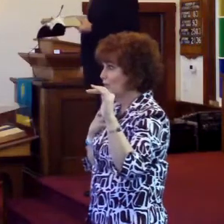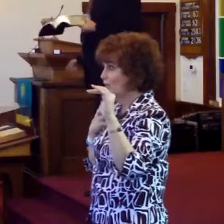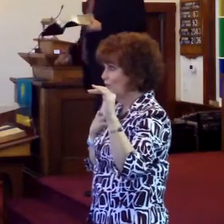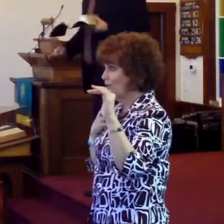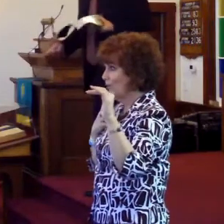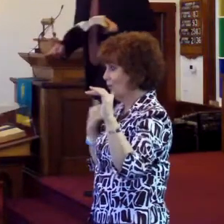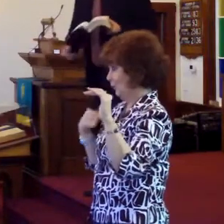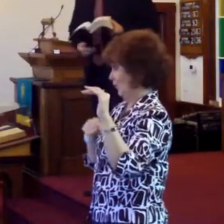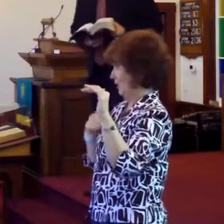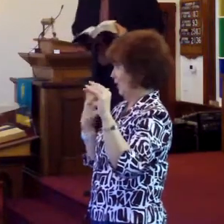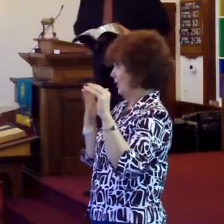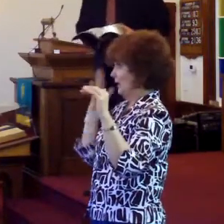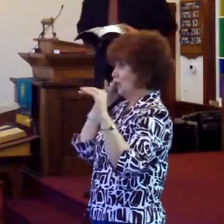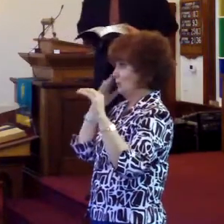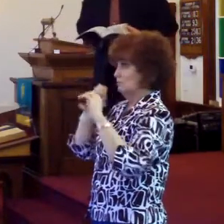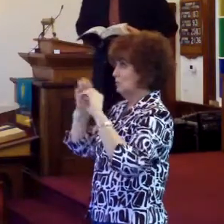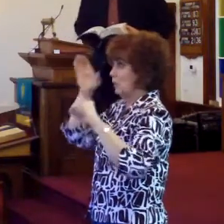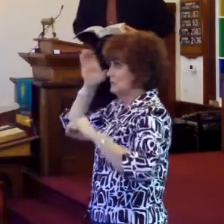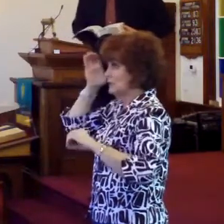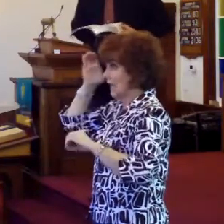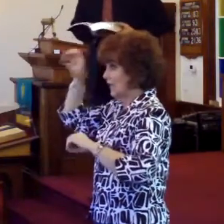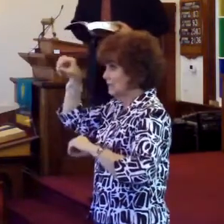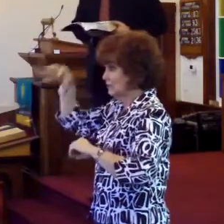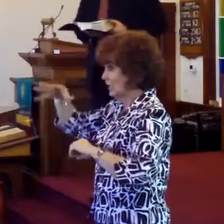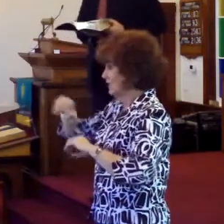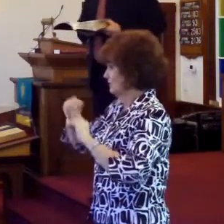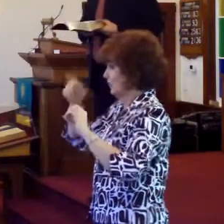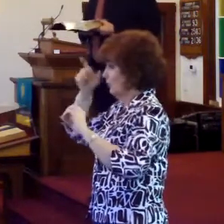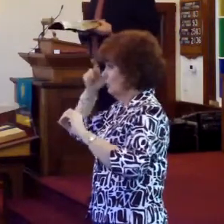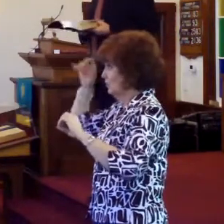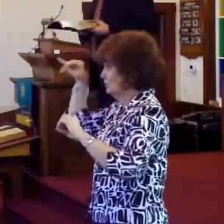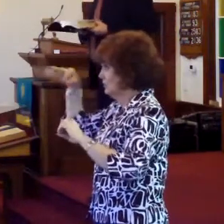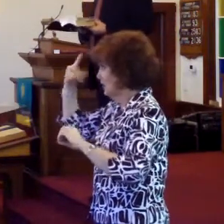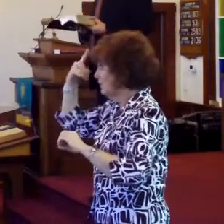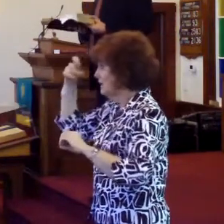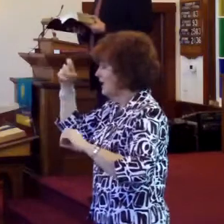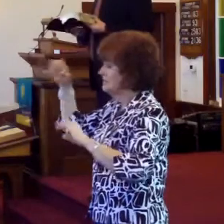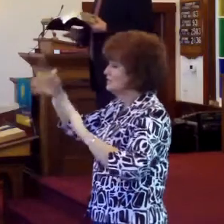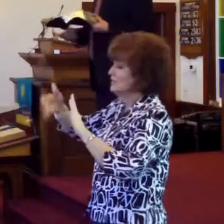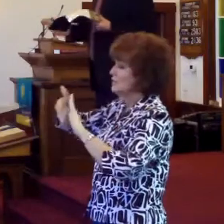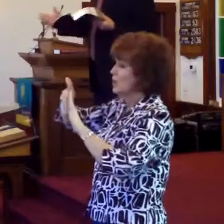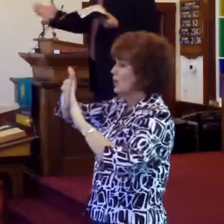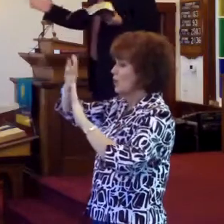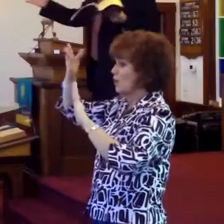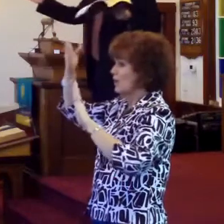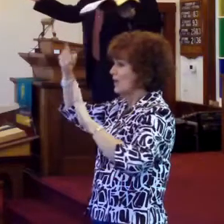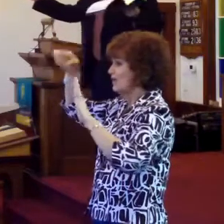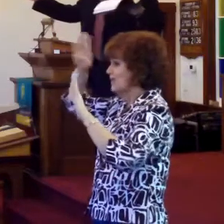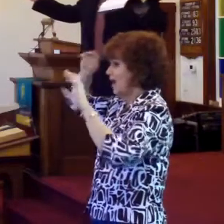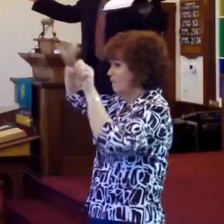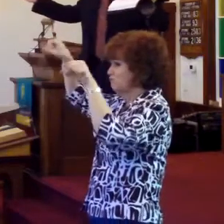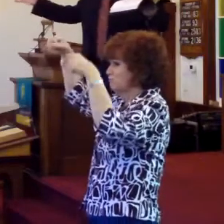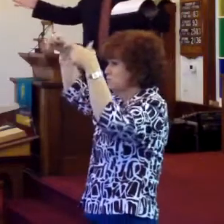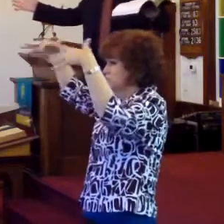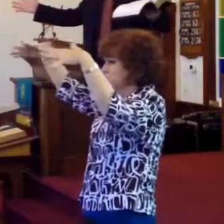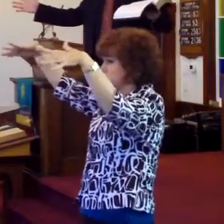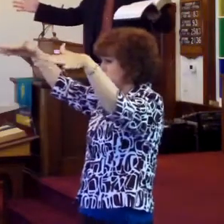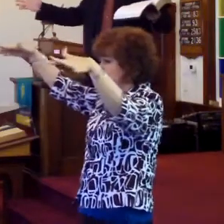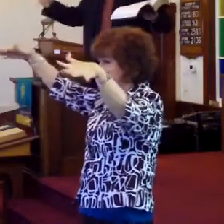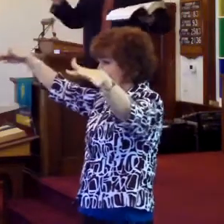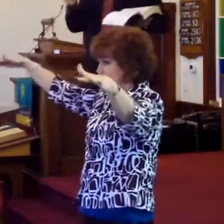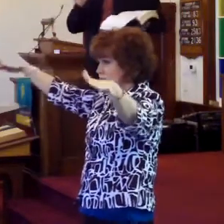So we already know there's no sun or moon because of what? The glory of God. A light.